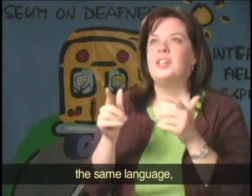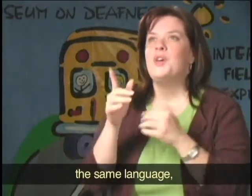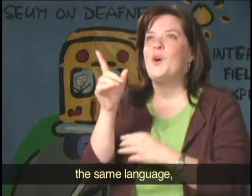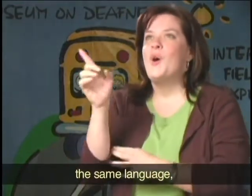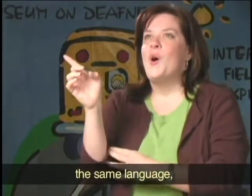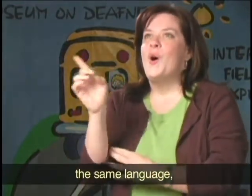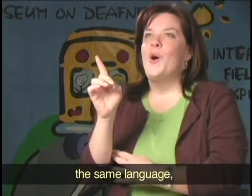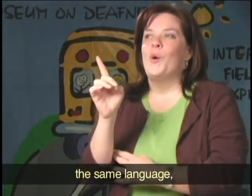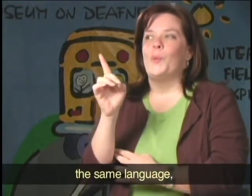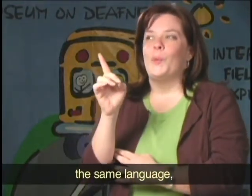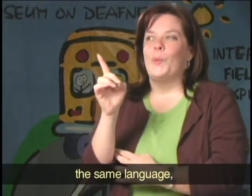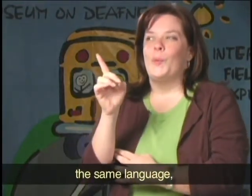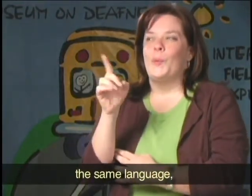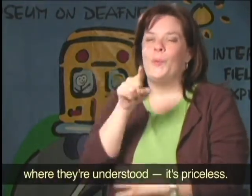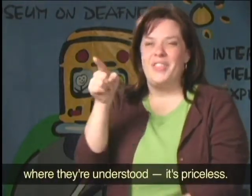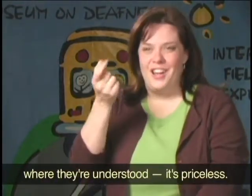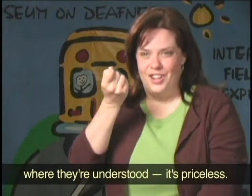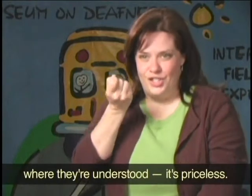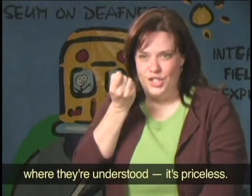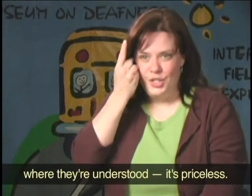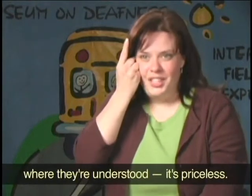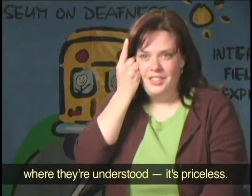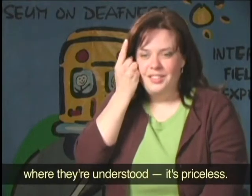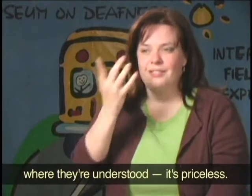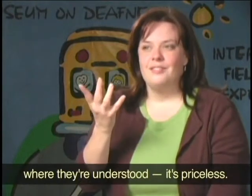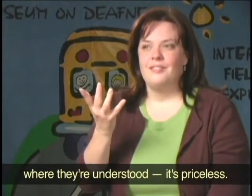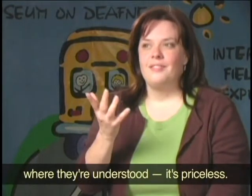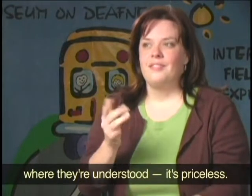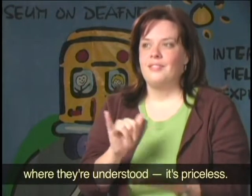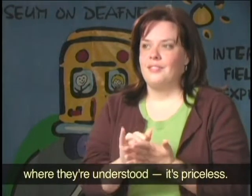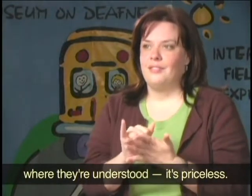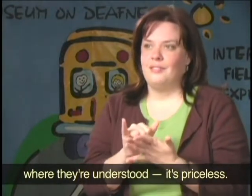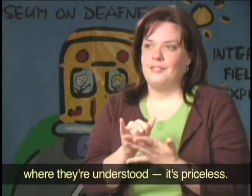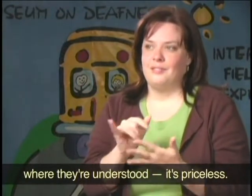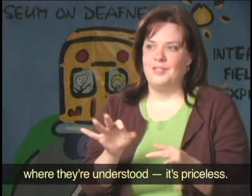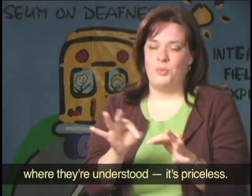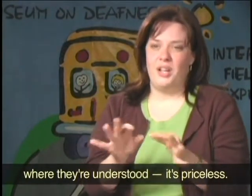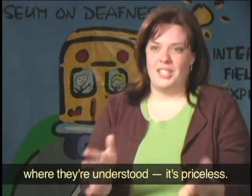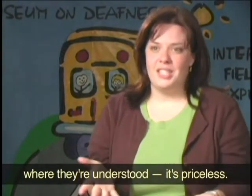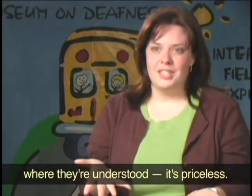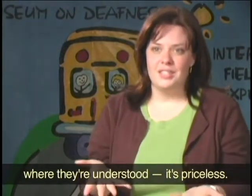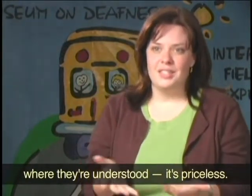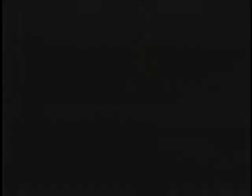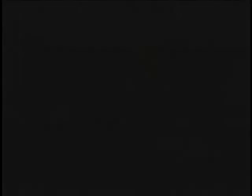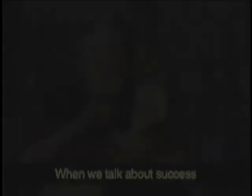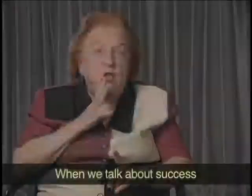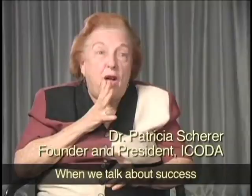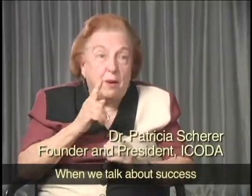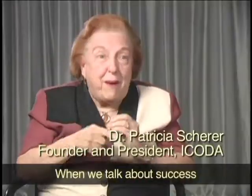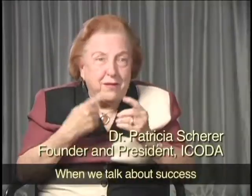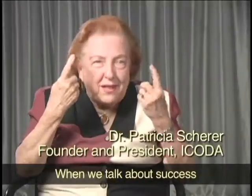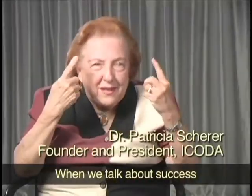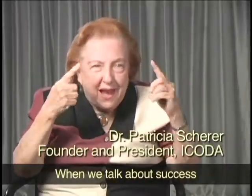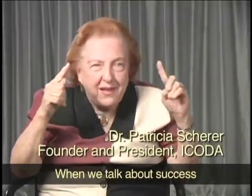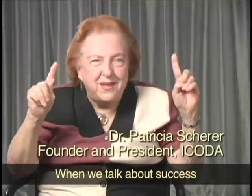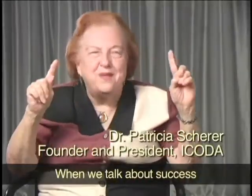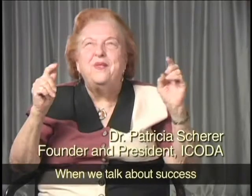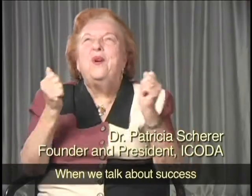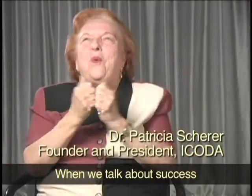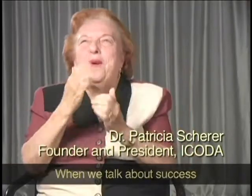where they are understood. It's priceless. When we talk about success with